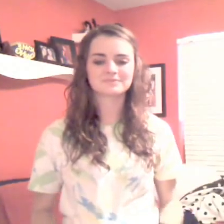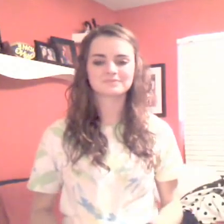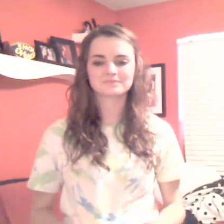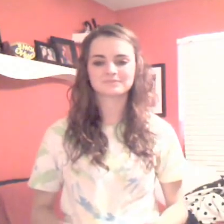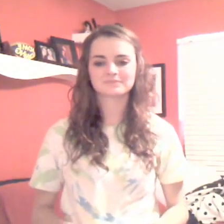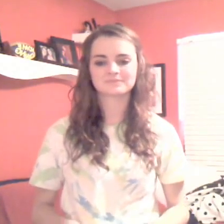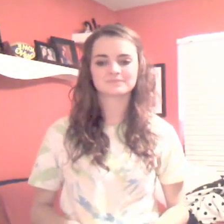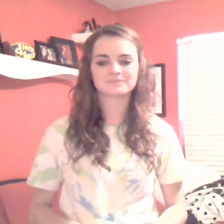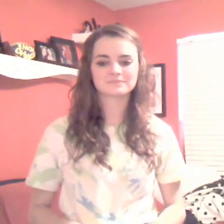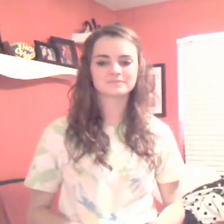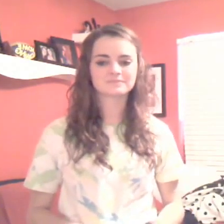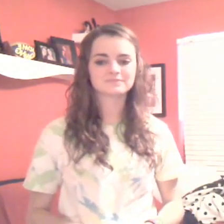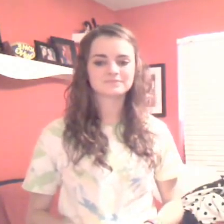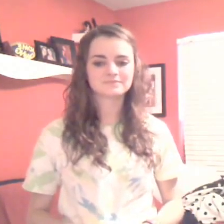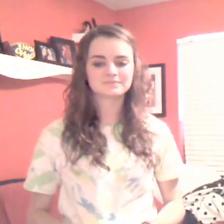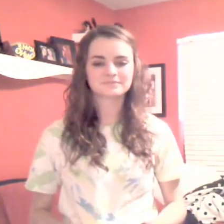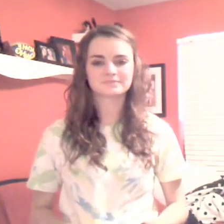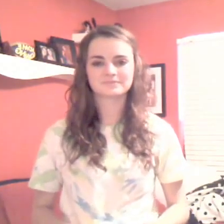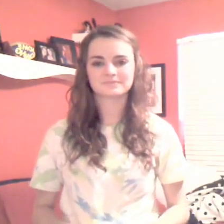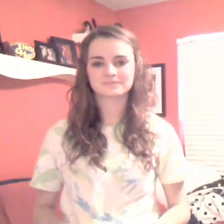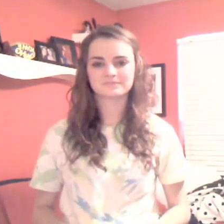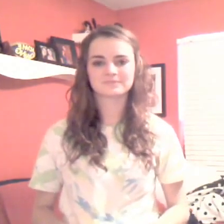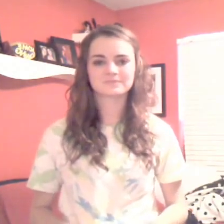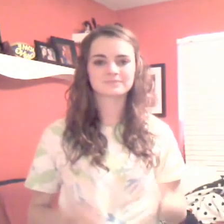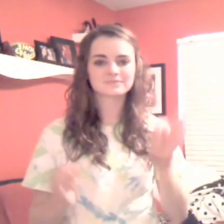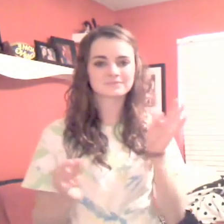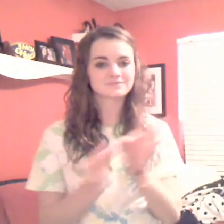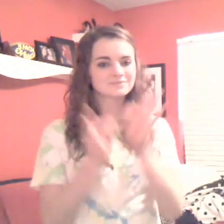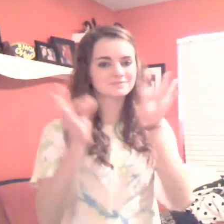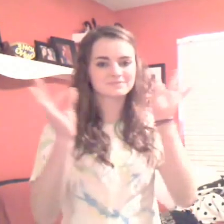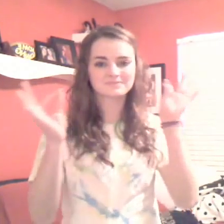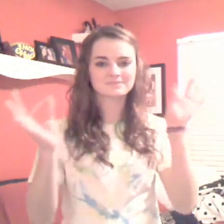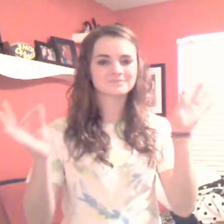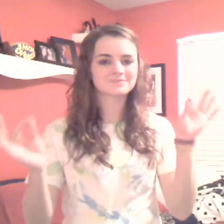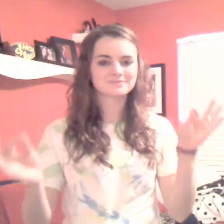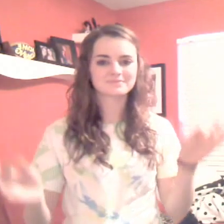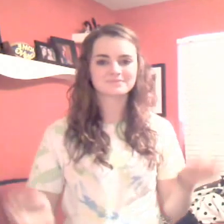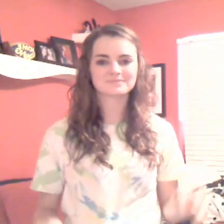more beautiful view